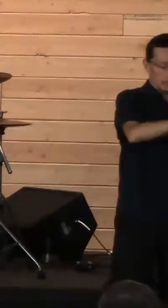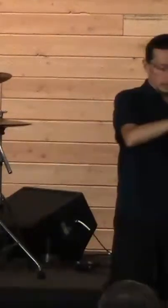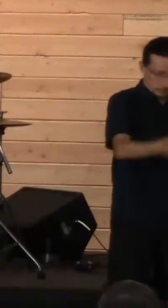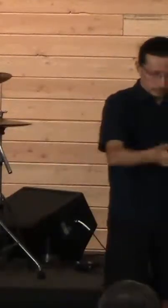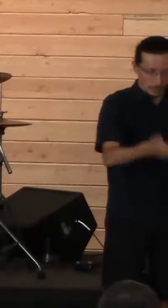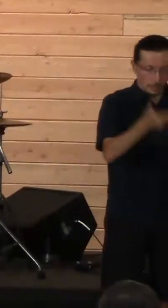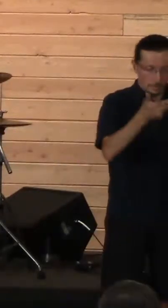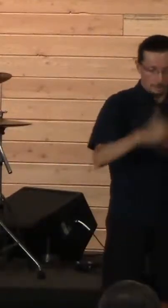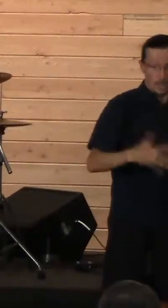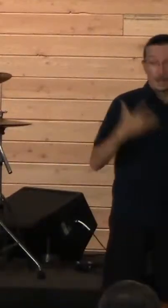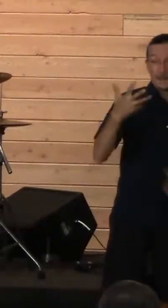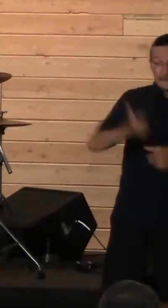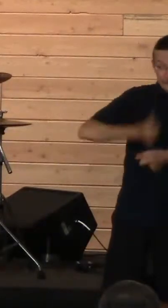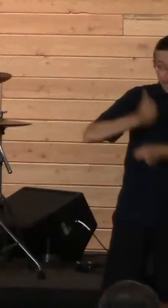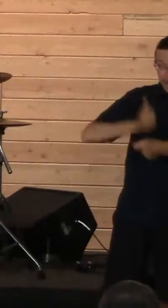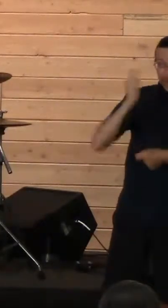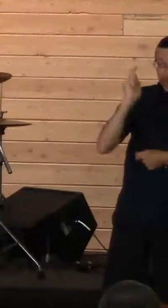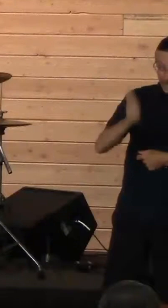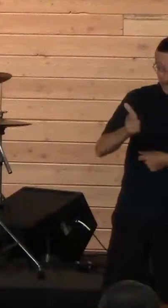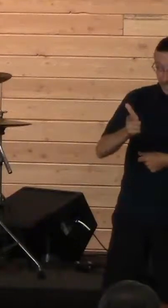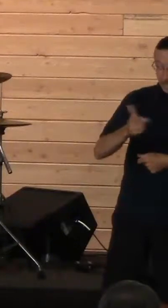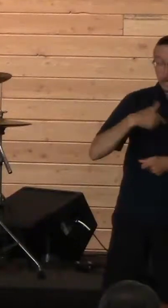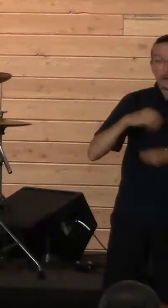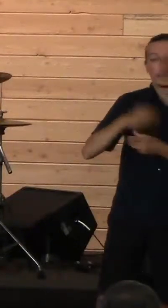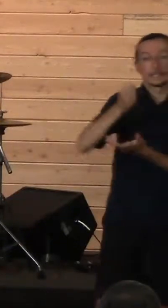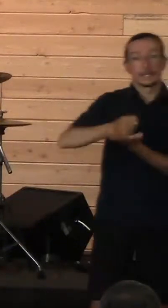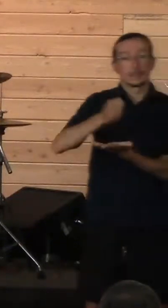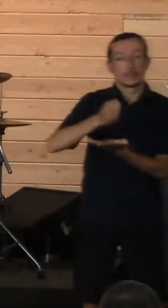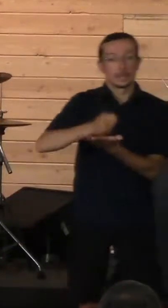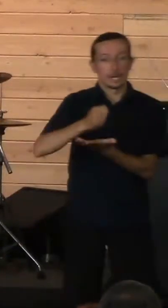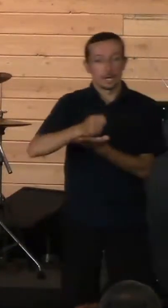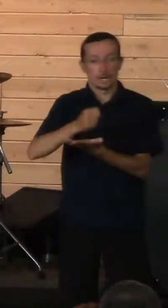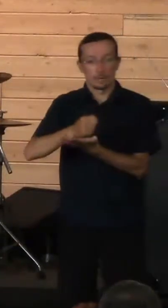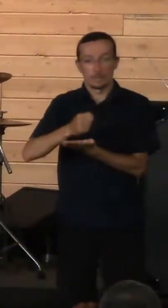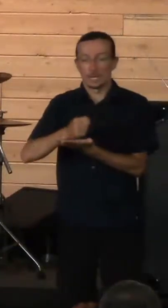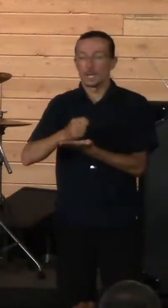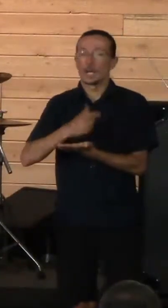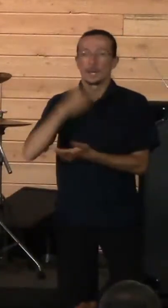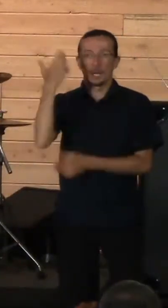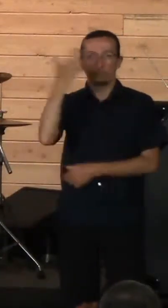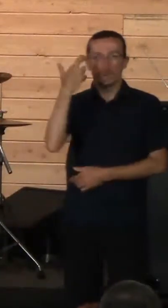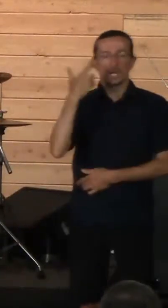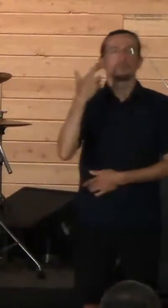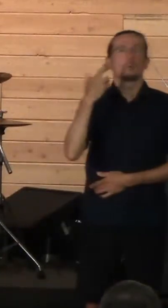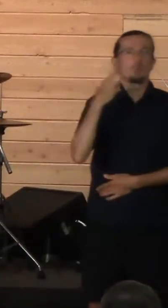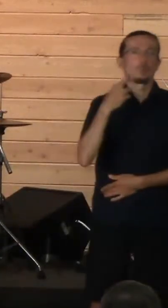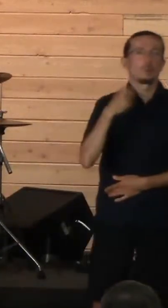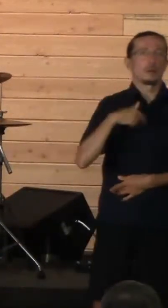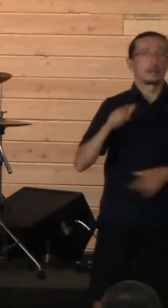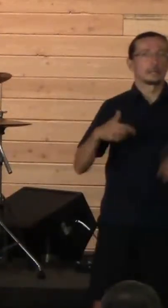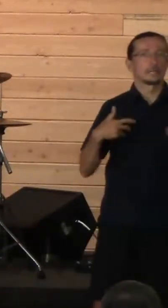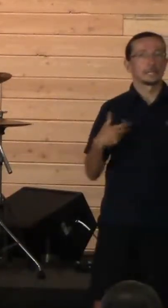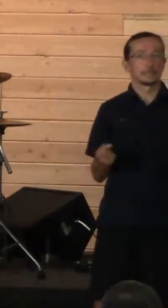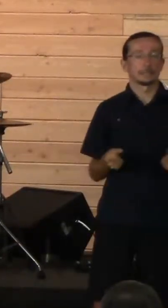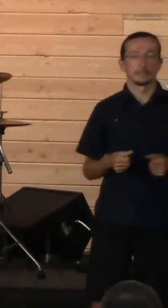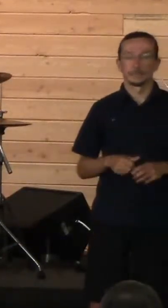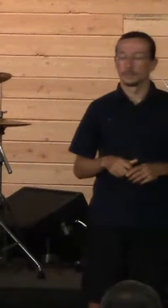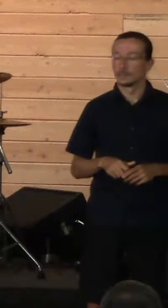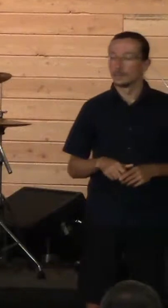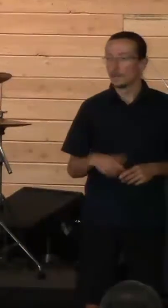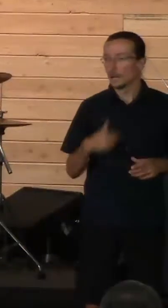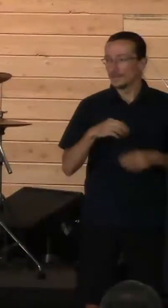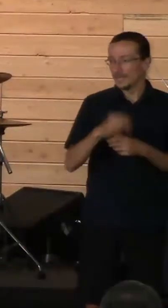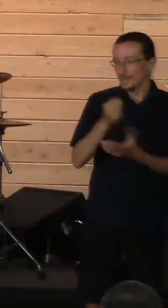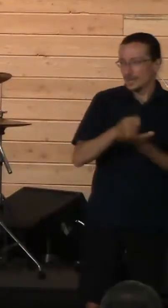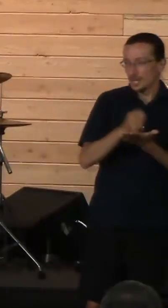healing. It took therapy for me on and off again for about five years. And so in that process,